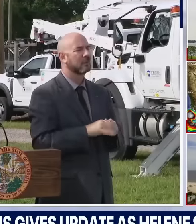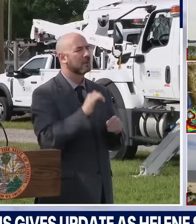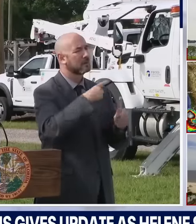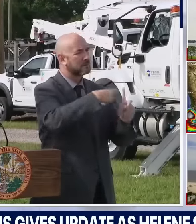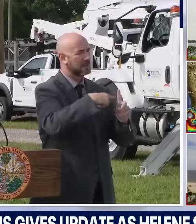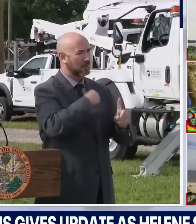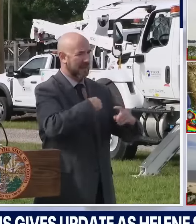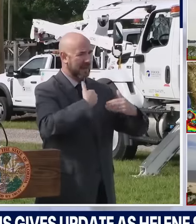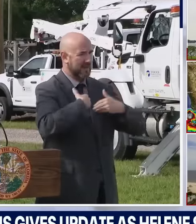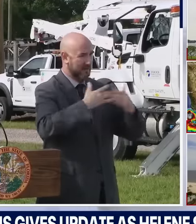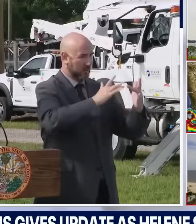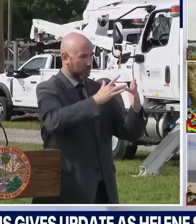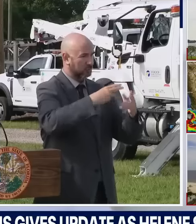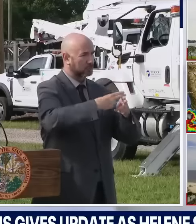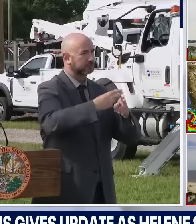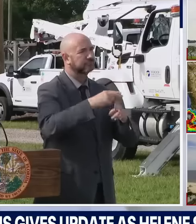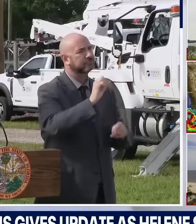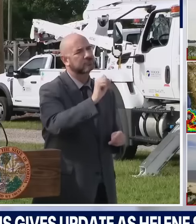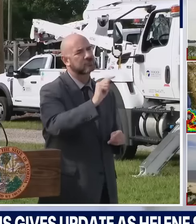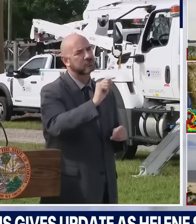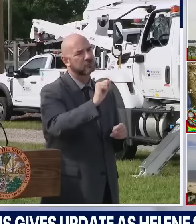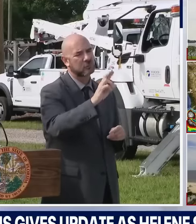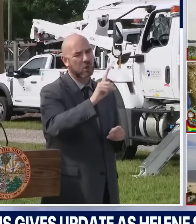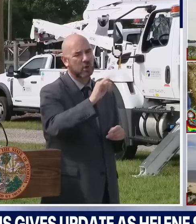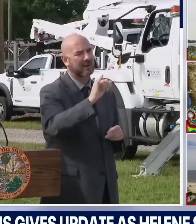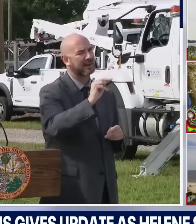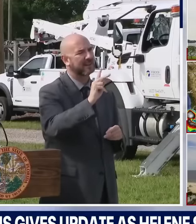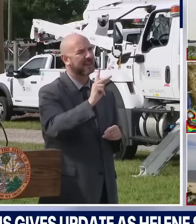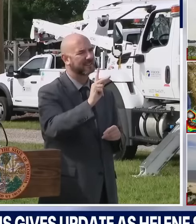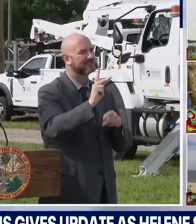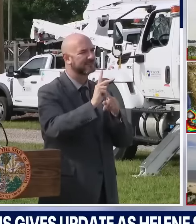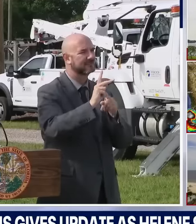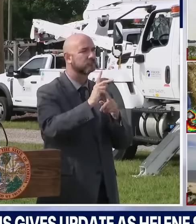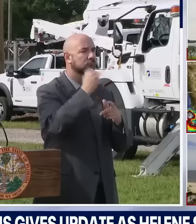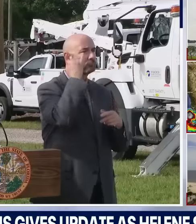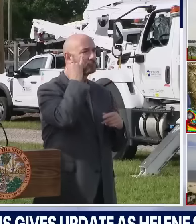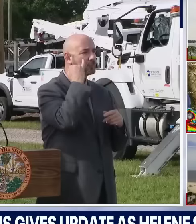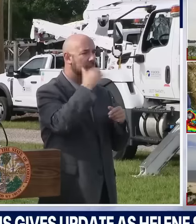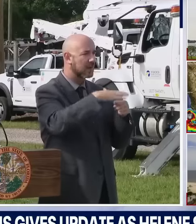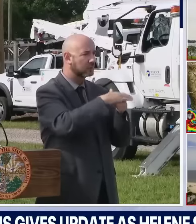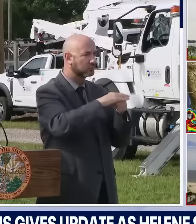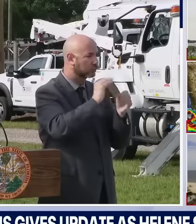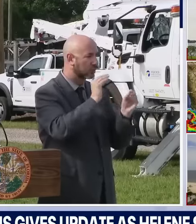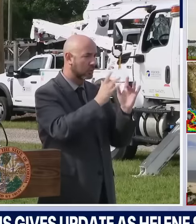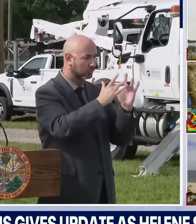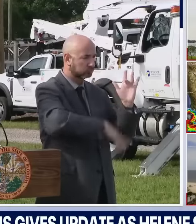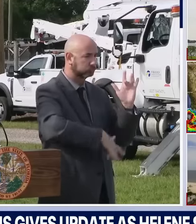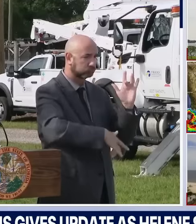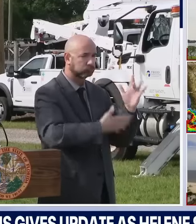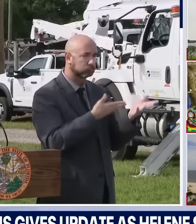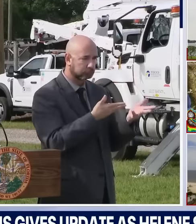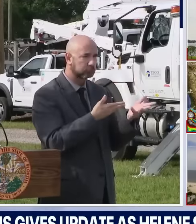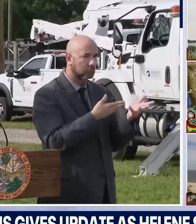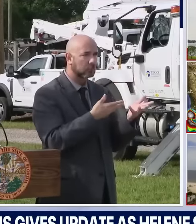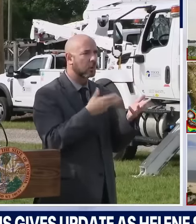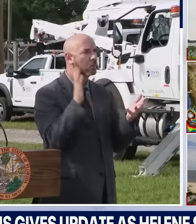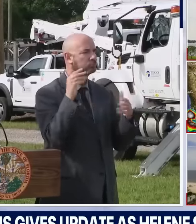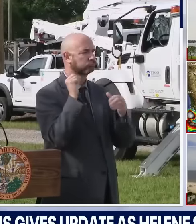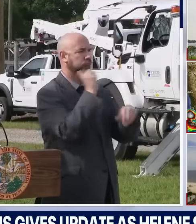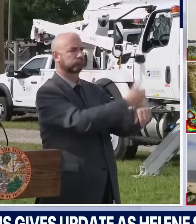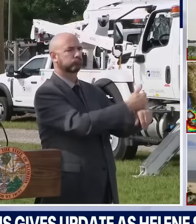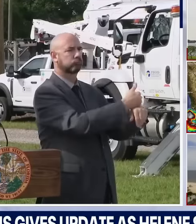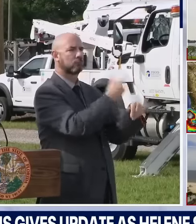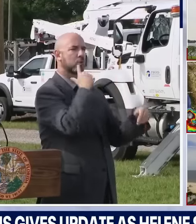be deployed as needed for areas that have internet knocked out. And we have, as I mentioned yesterday at the briefing, flood